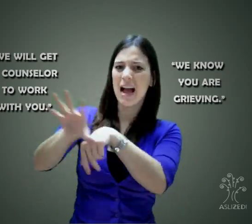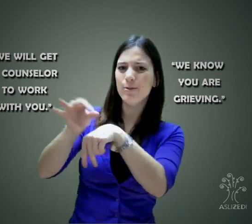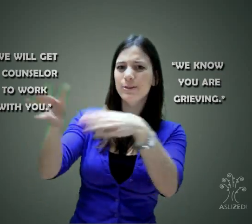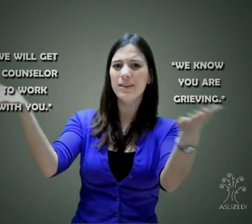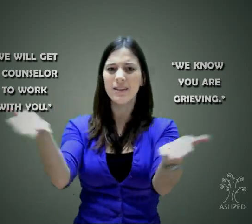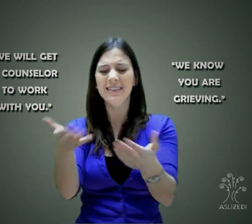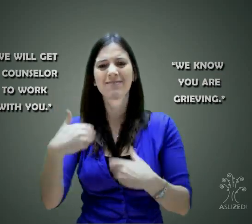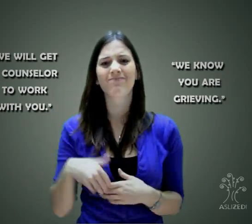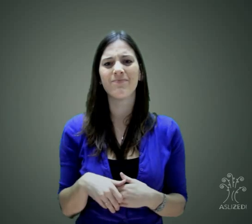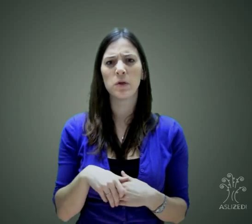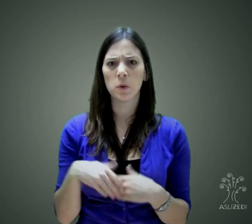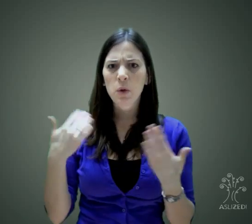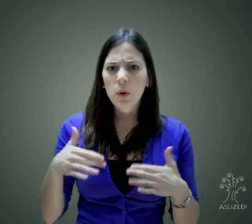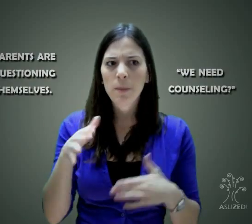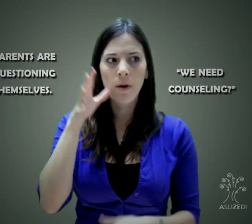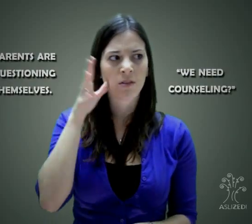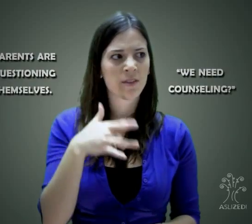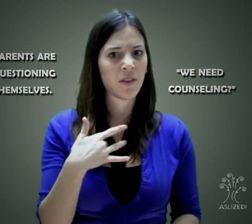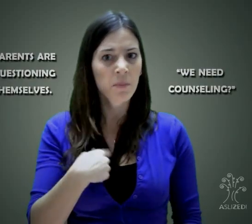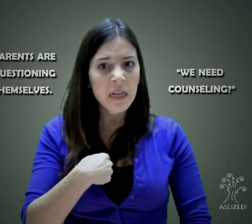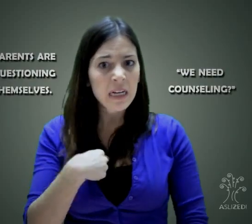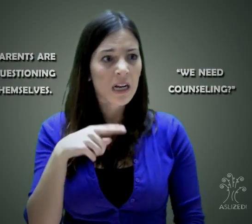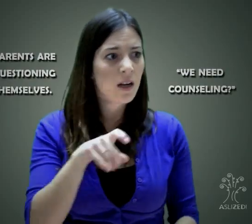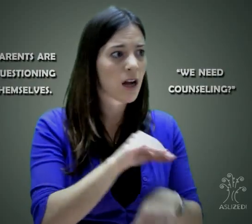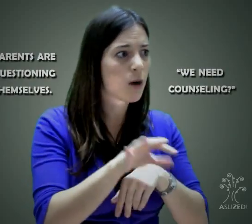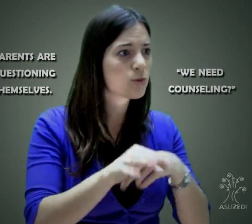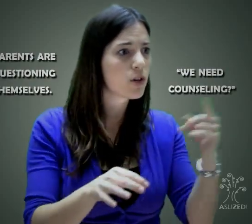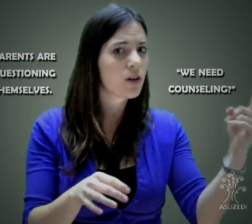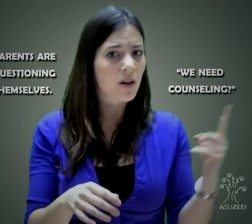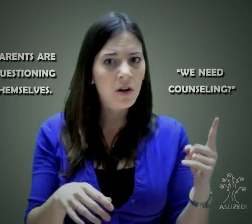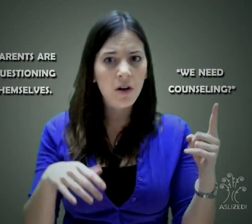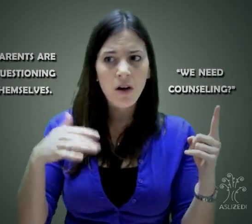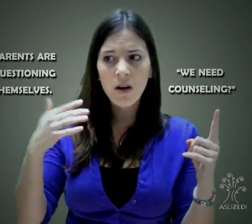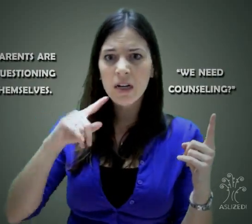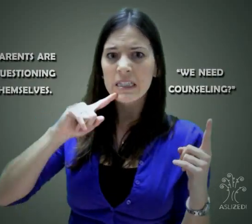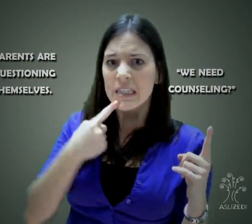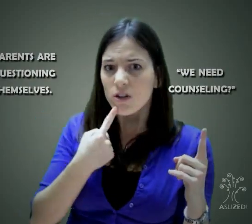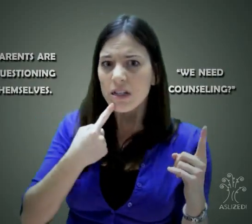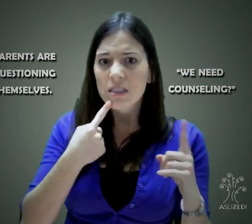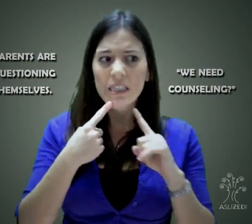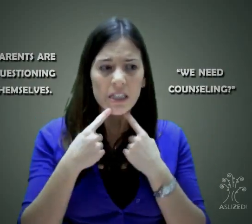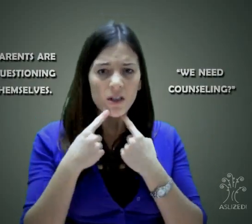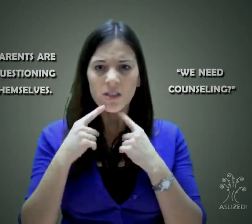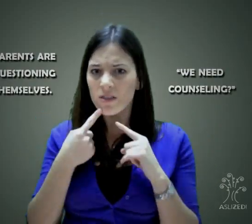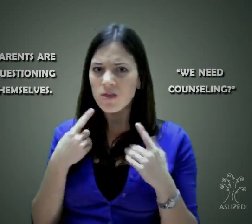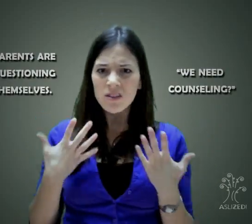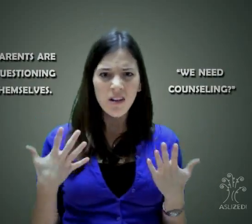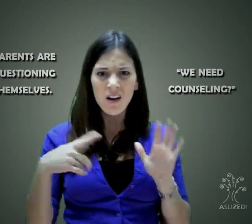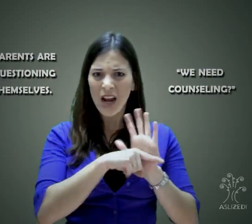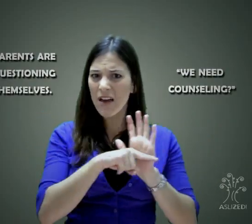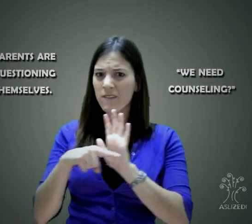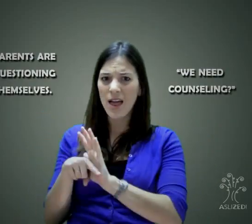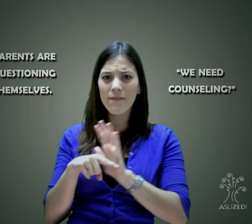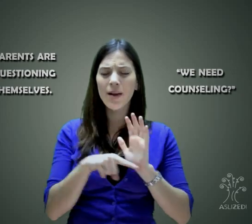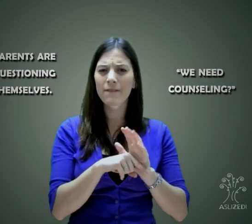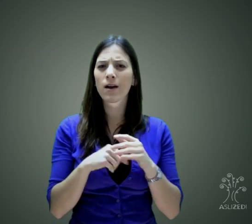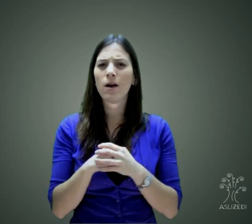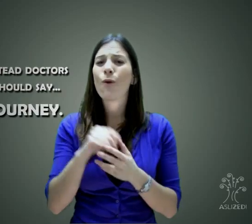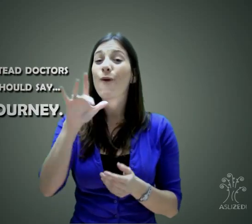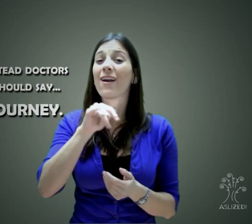drives home the strong assumption that the parents are beset with a very serious situation, so serious that they are routinely told they need counseling. Why don't doctors